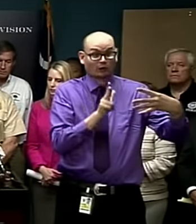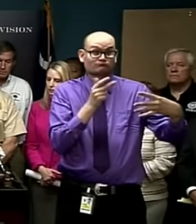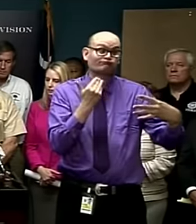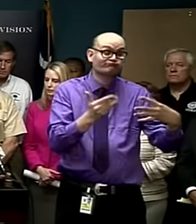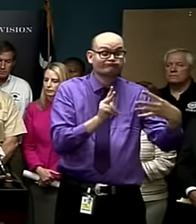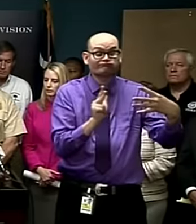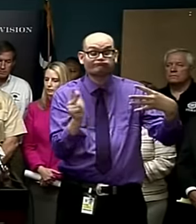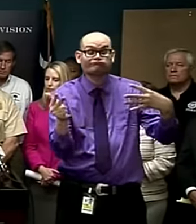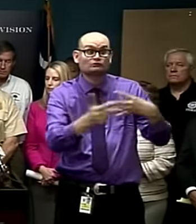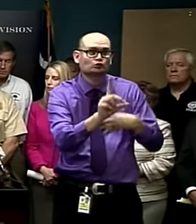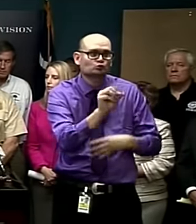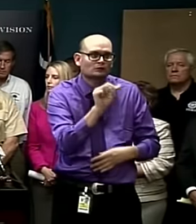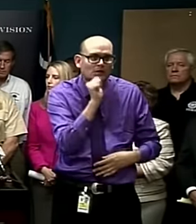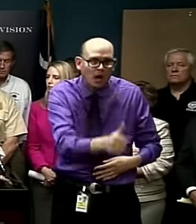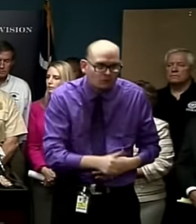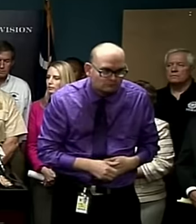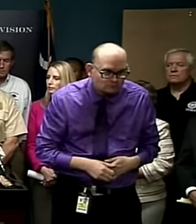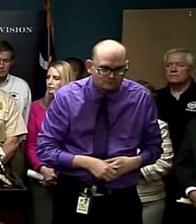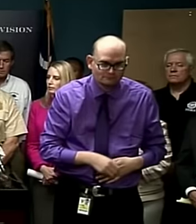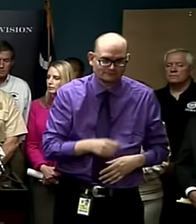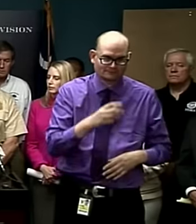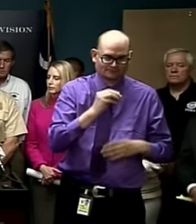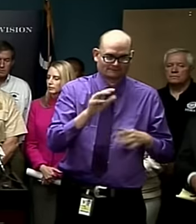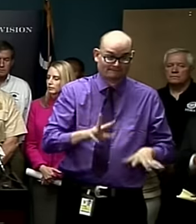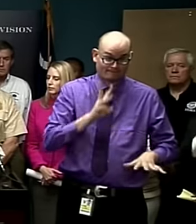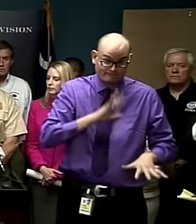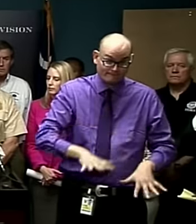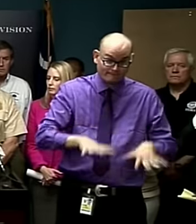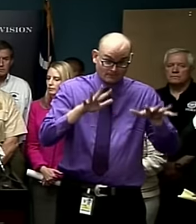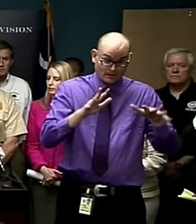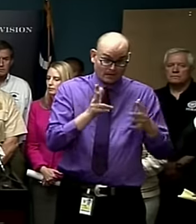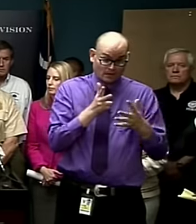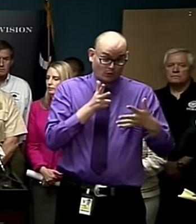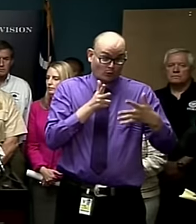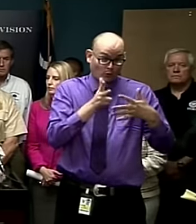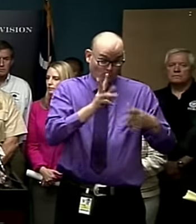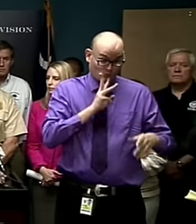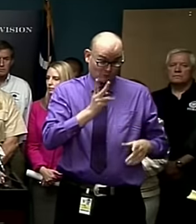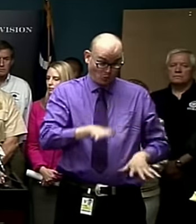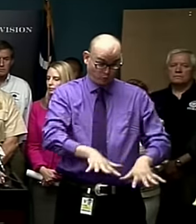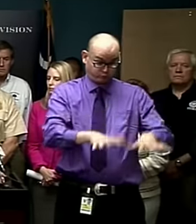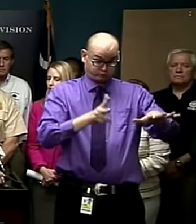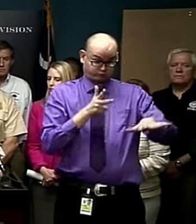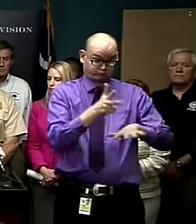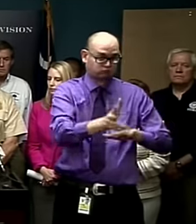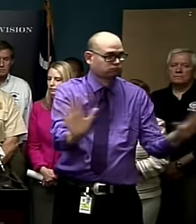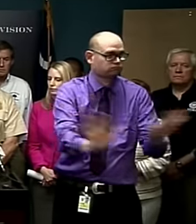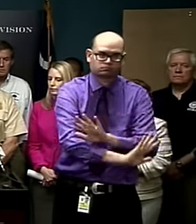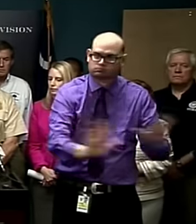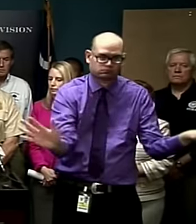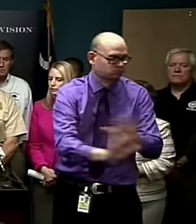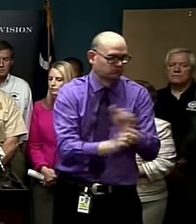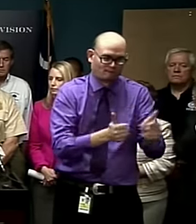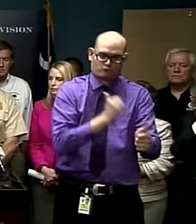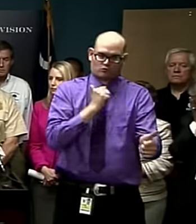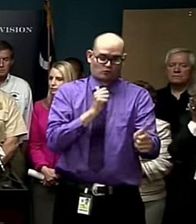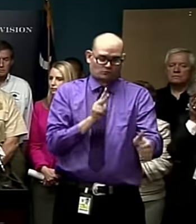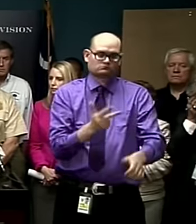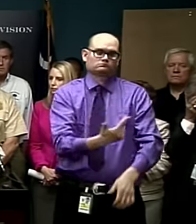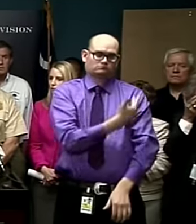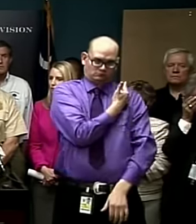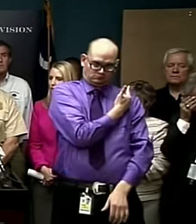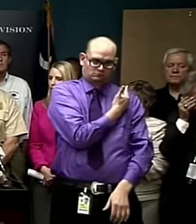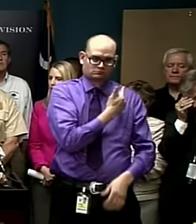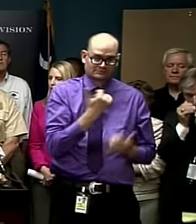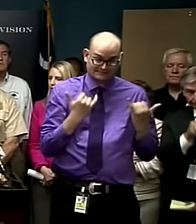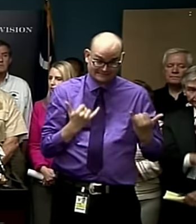And please don't drive on flooded roads. And what is flooded, what is not flooded today could be flooded tomorrow. So